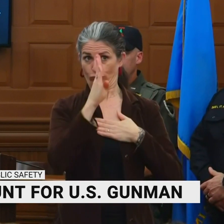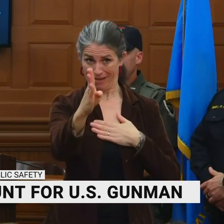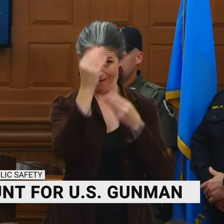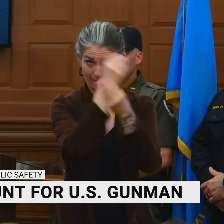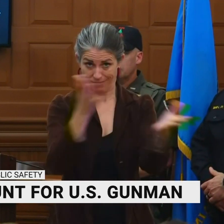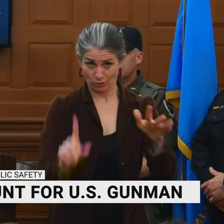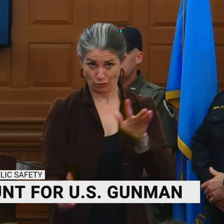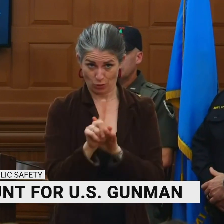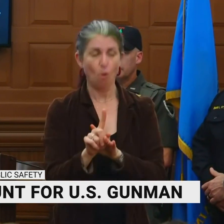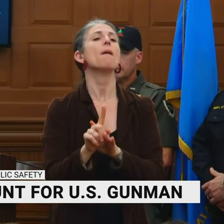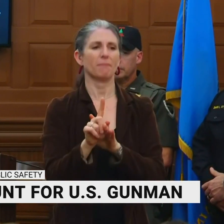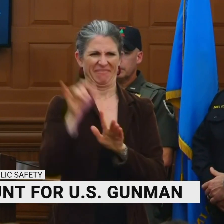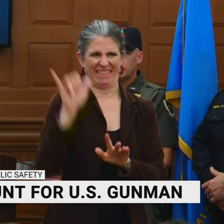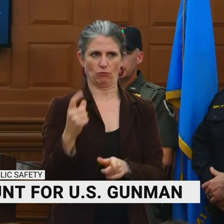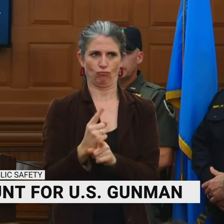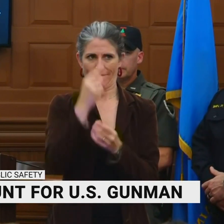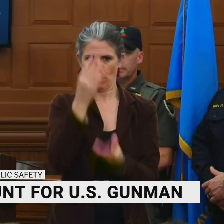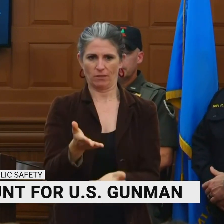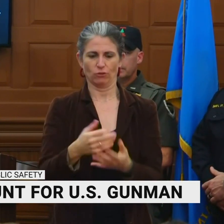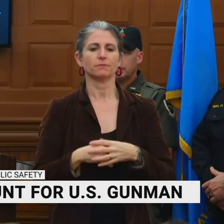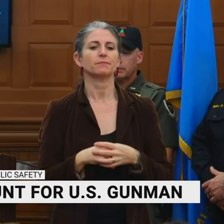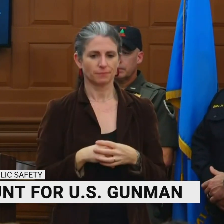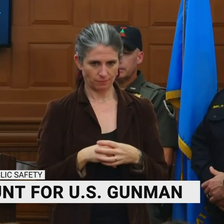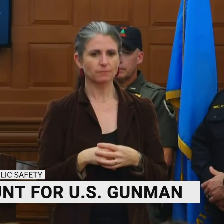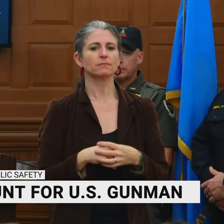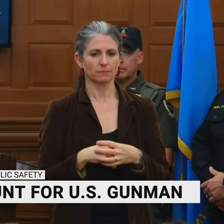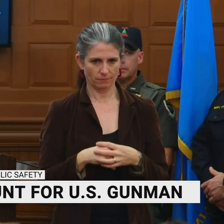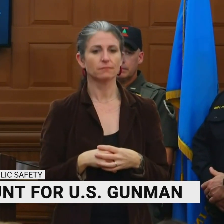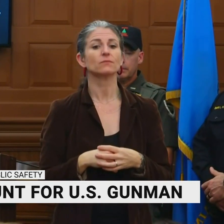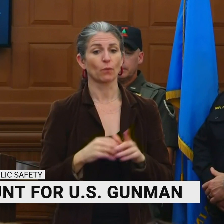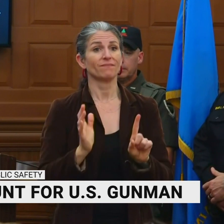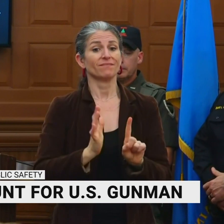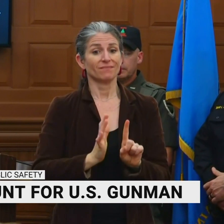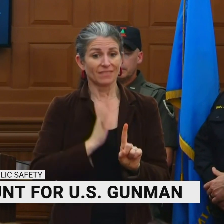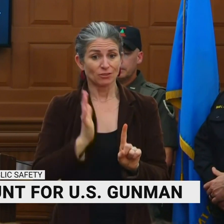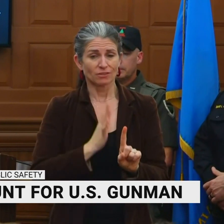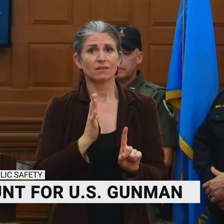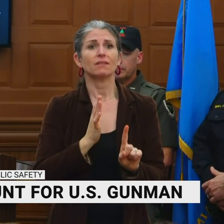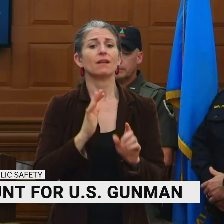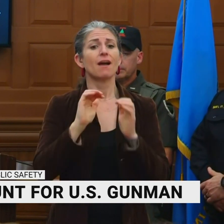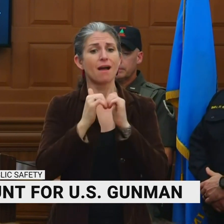a job to do, I get it. And we're trying to help you do your job, and if you could help us do our job, that would be greatly, greatly appreciated.